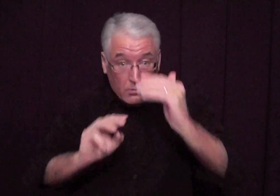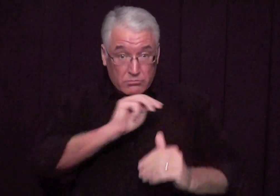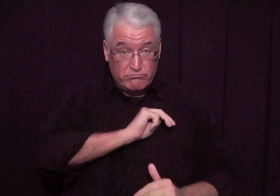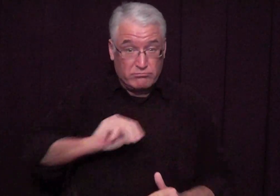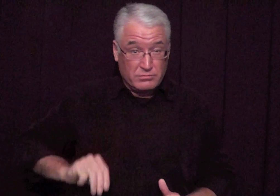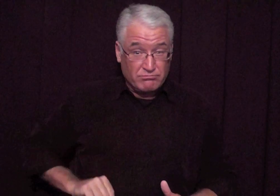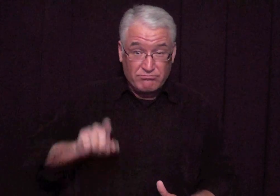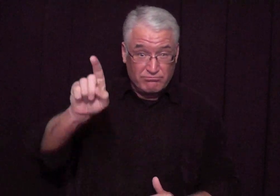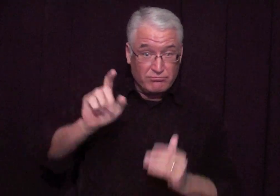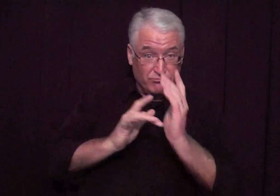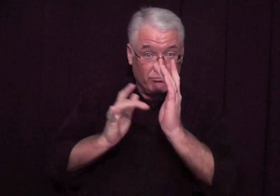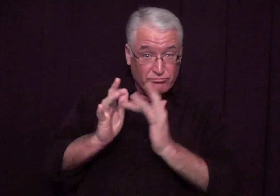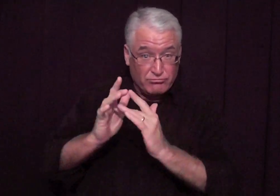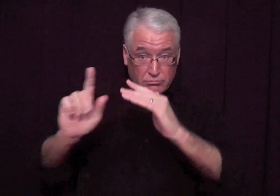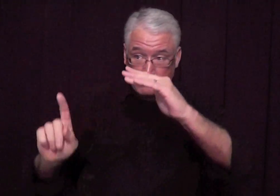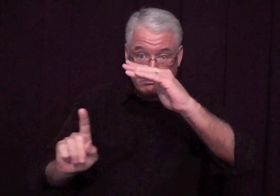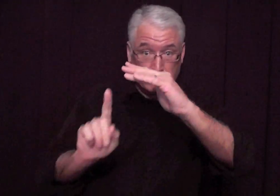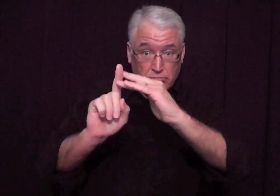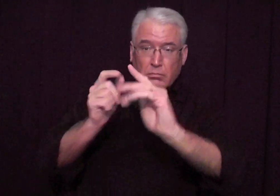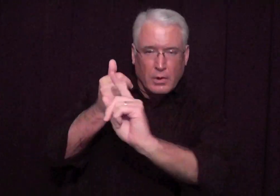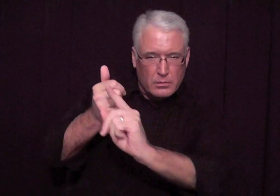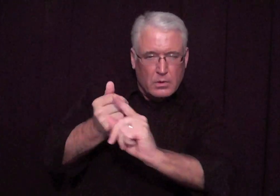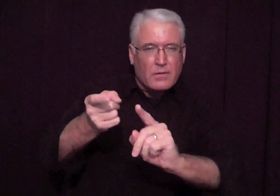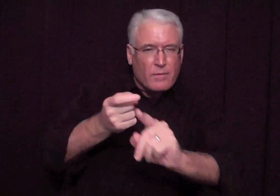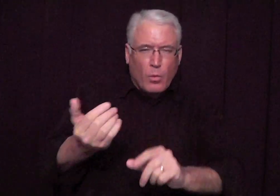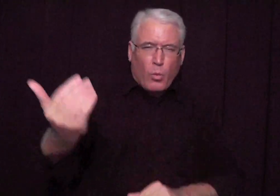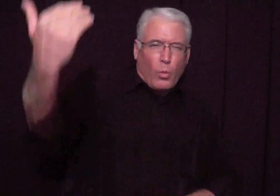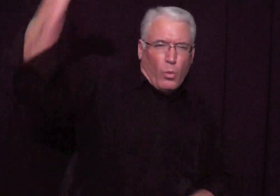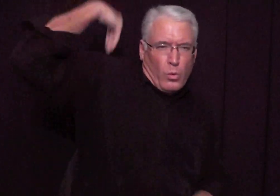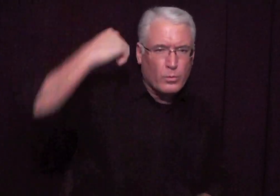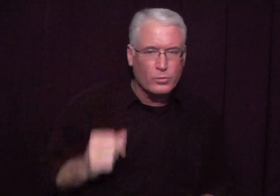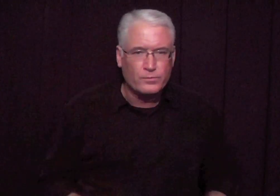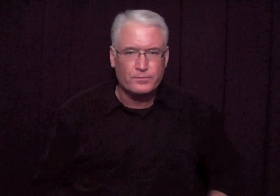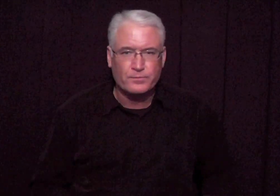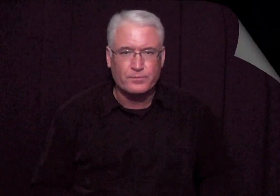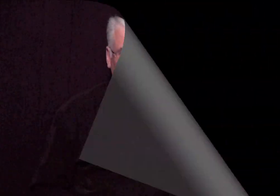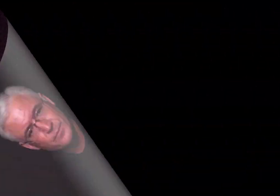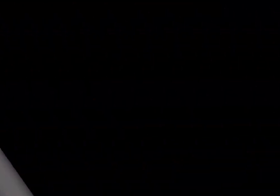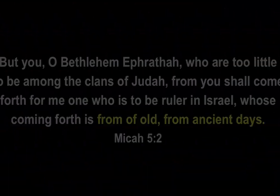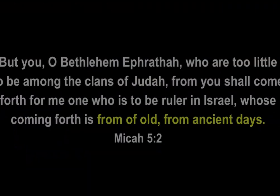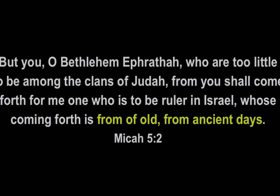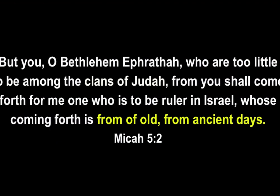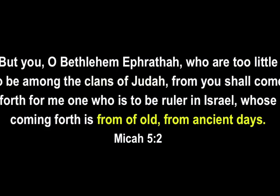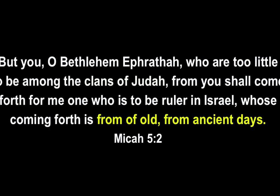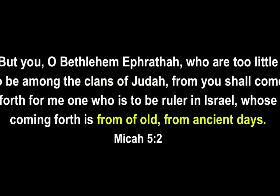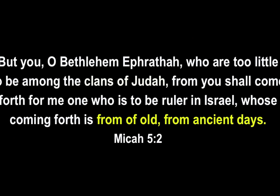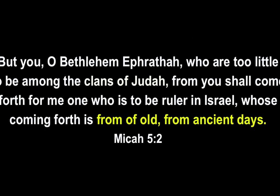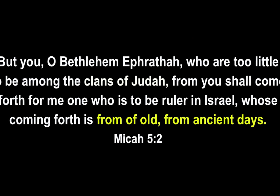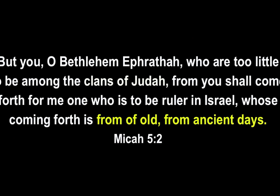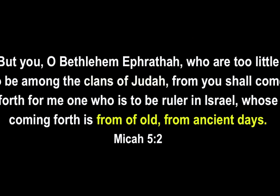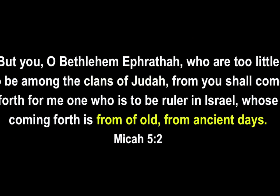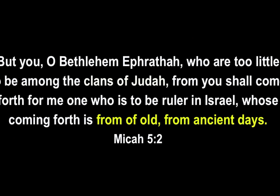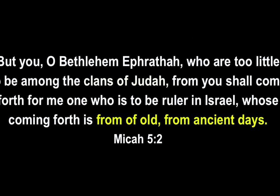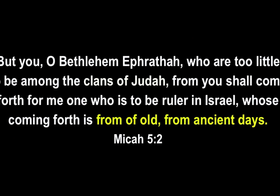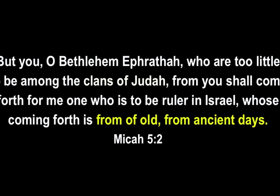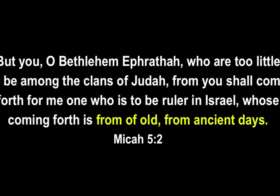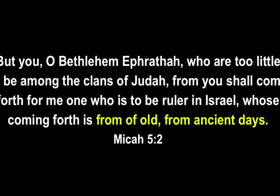our messiah jesus coming humbly from long ago from you shall come forth for me